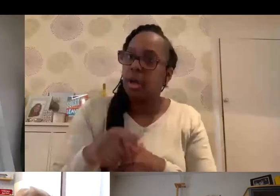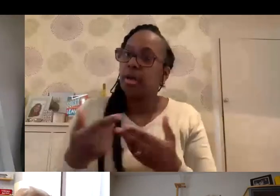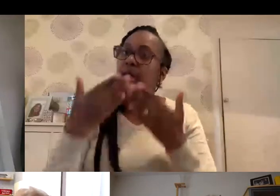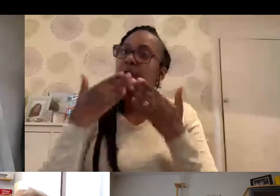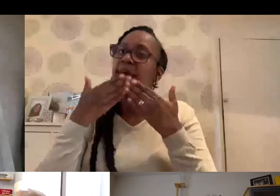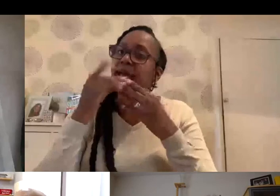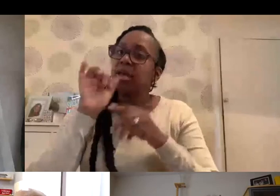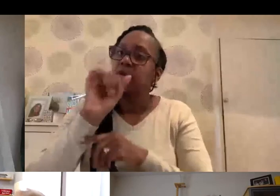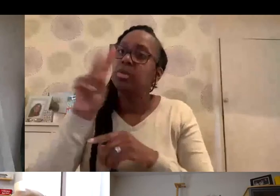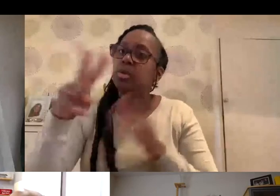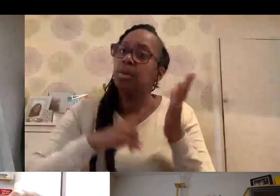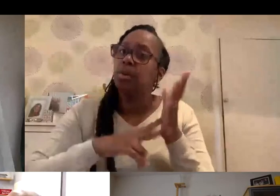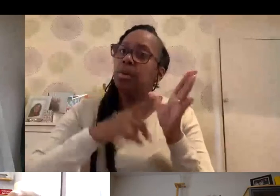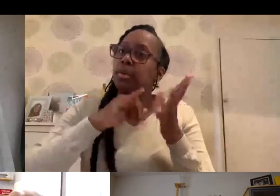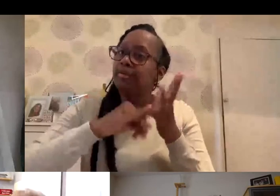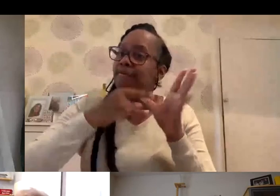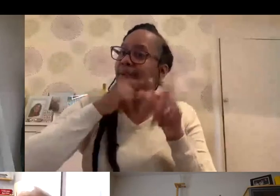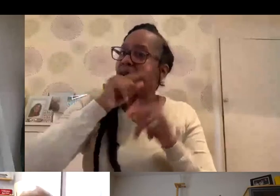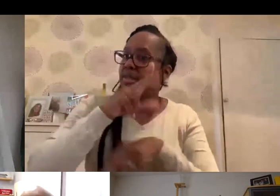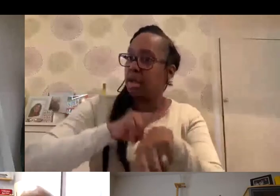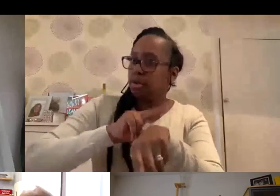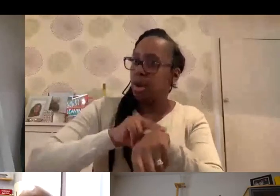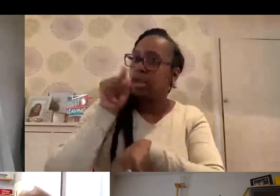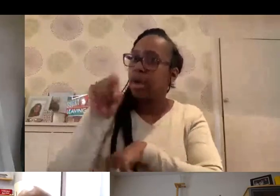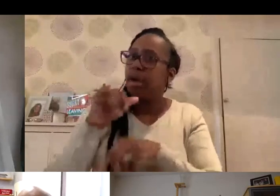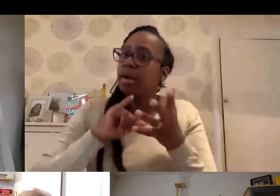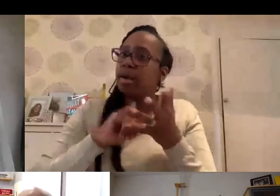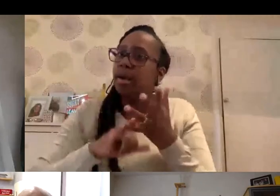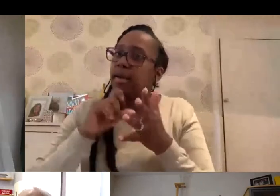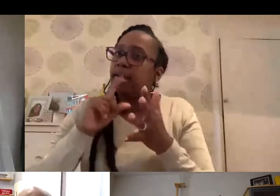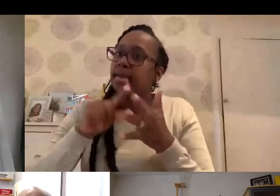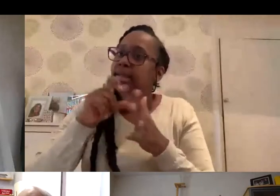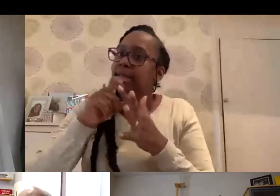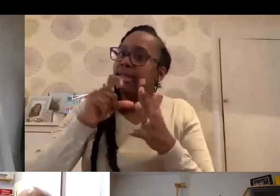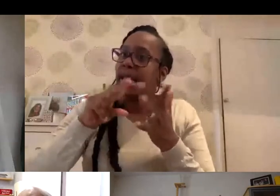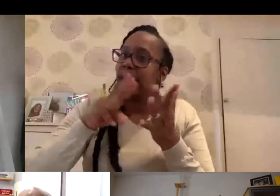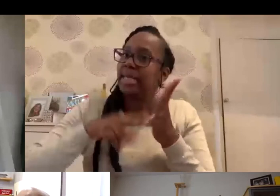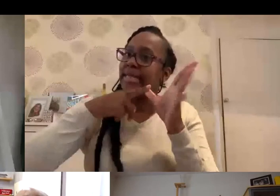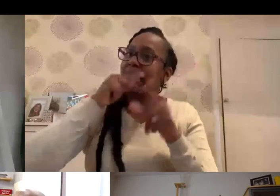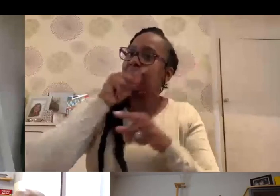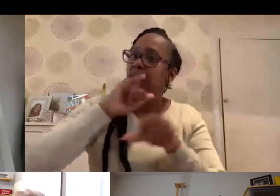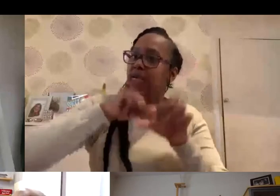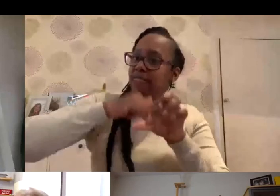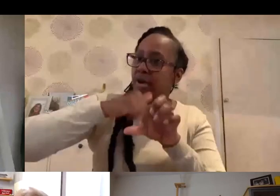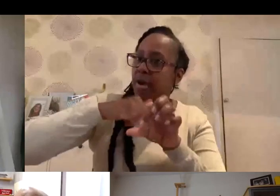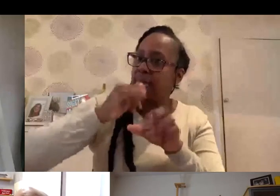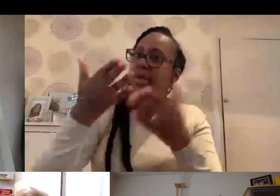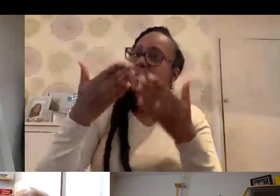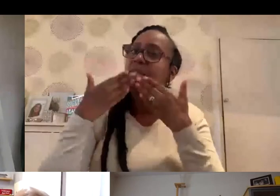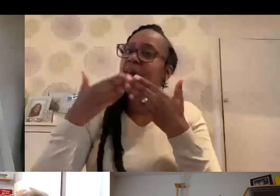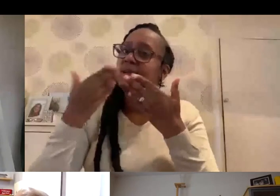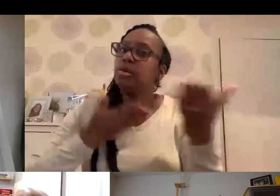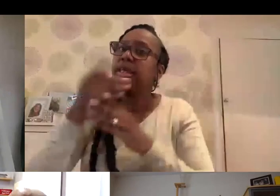thank you to Vasa and to Sedina, our, um, clinicians. Thank you so much for joining us today. Really great to have you on board, um, and hopefully just